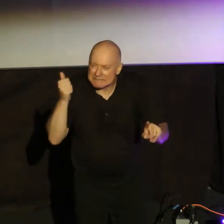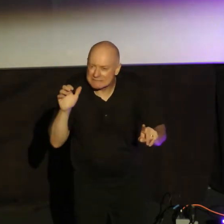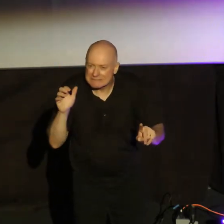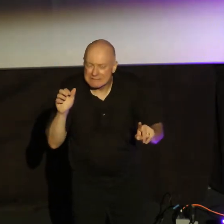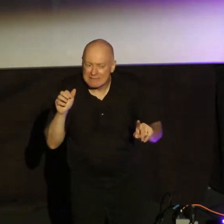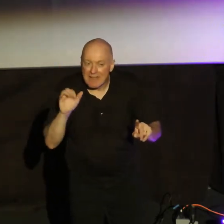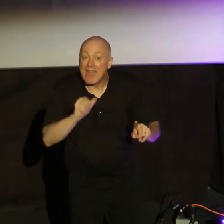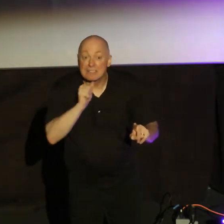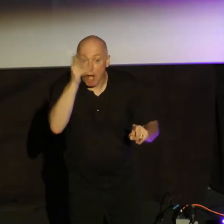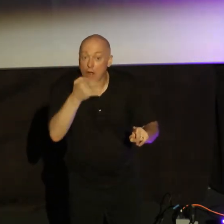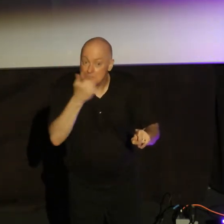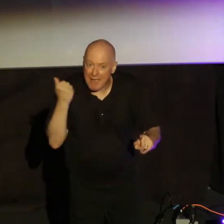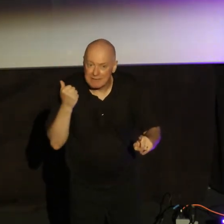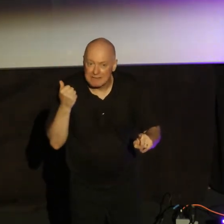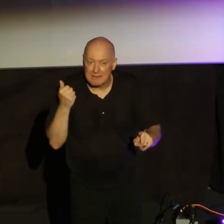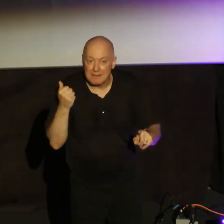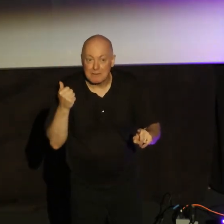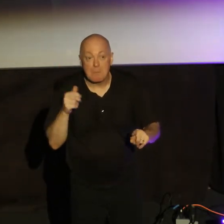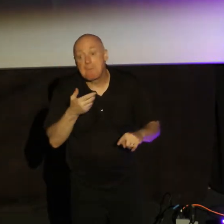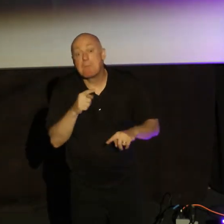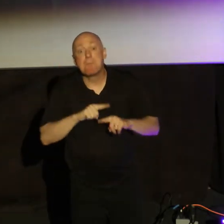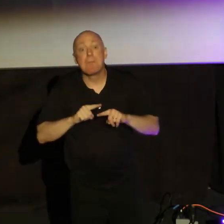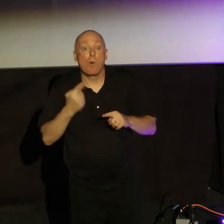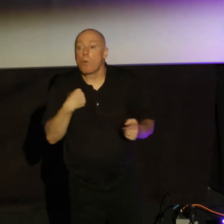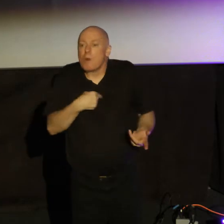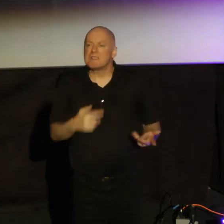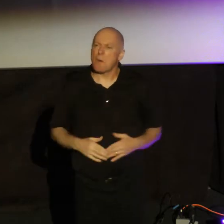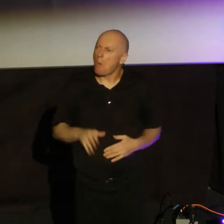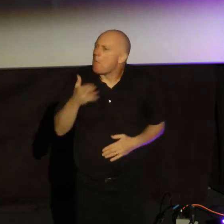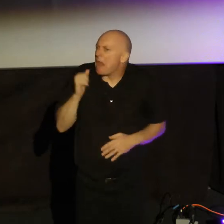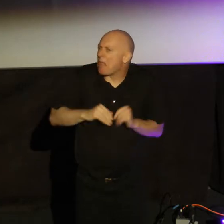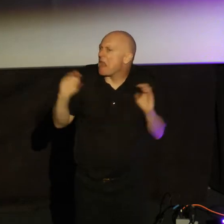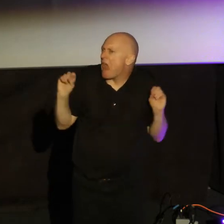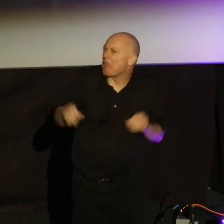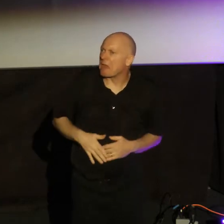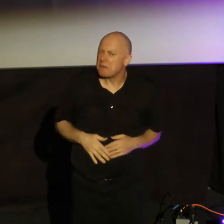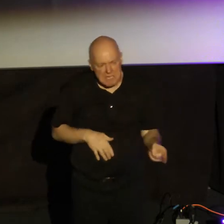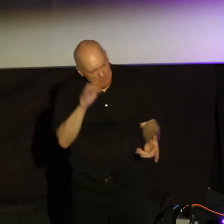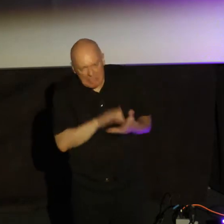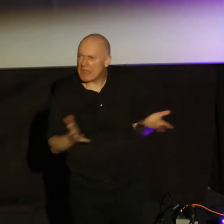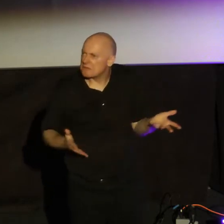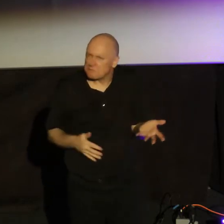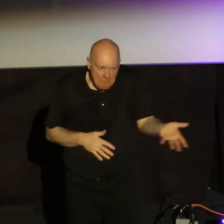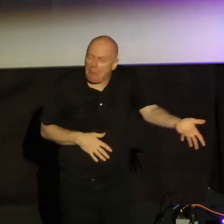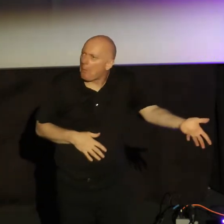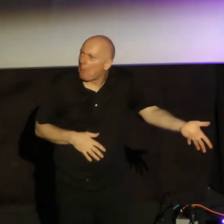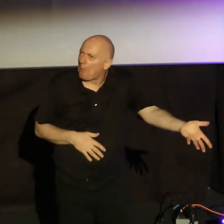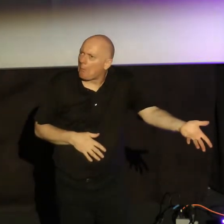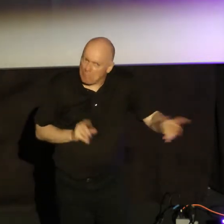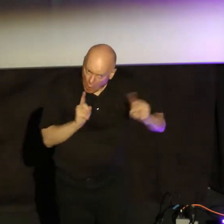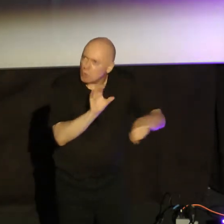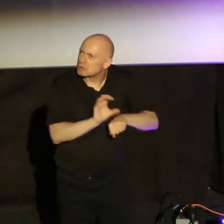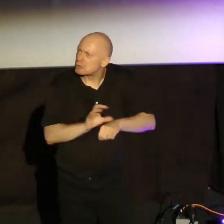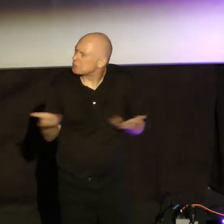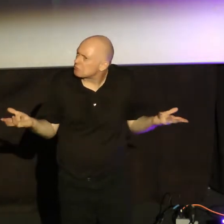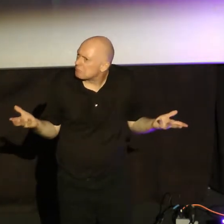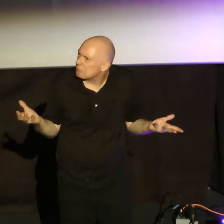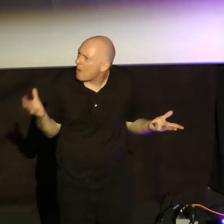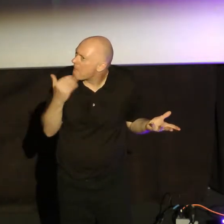God's best, but that's better than nothing. Would it not be? We'd say at least they are a churchgoer. I mean, at least they believe in